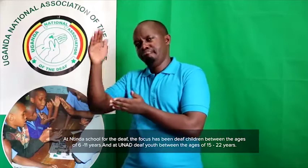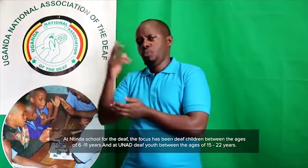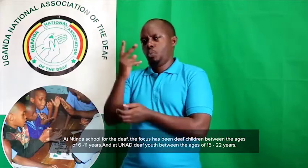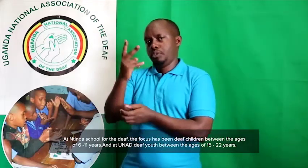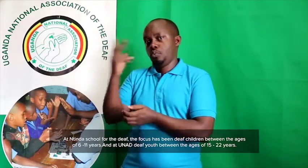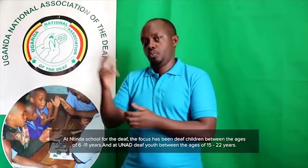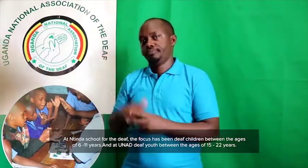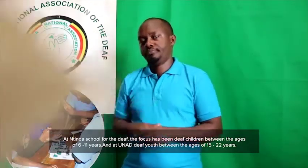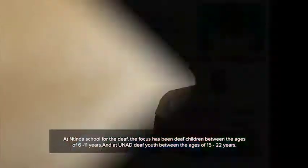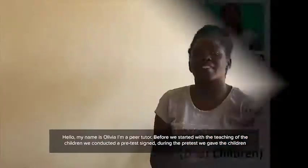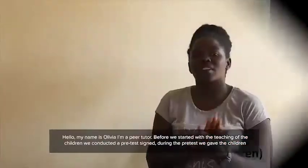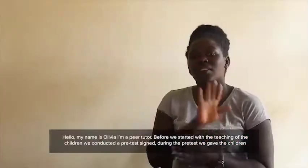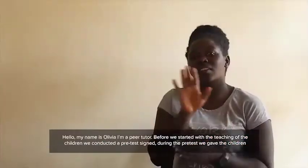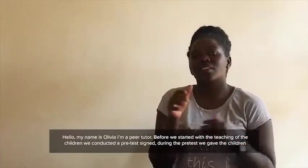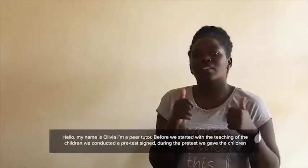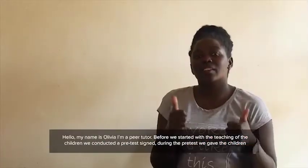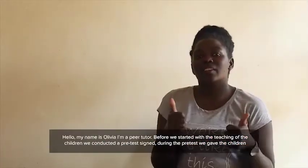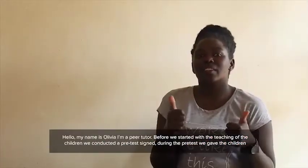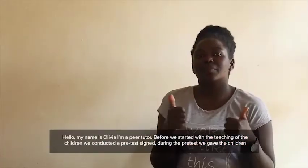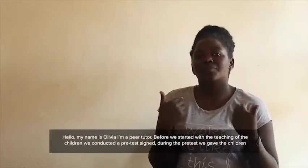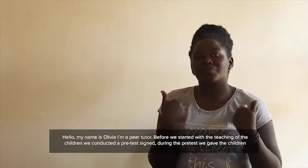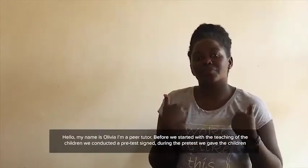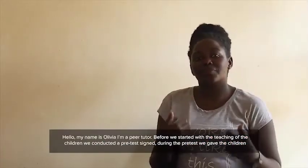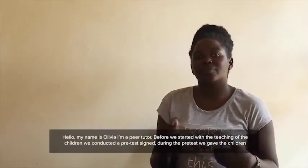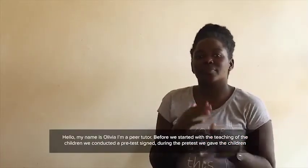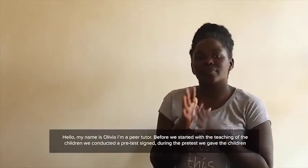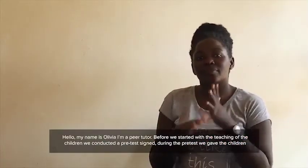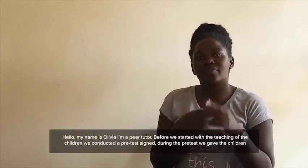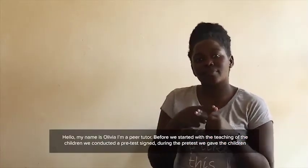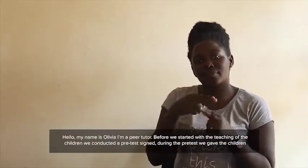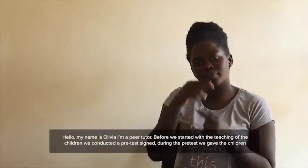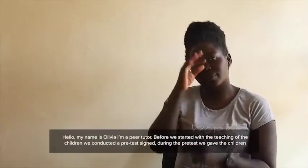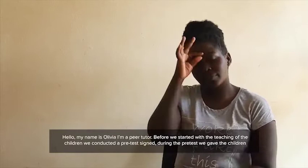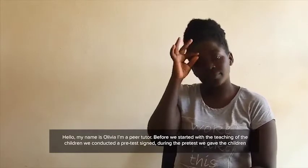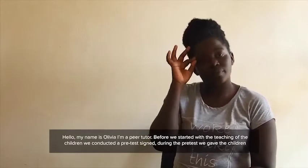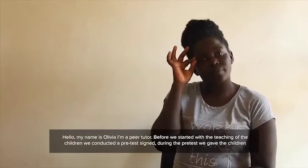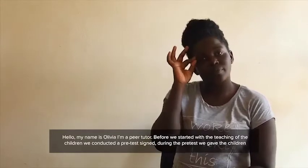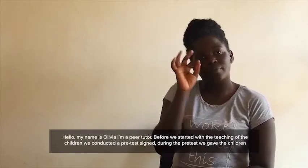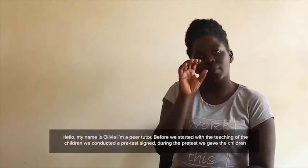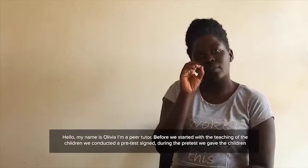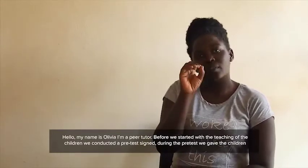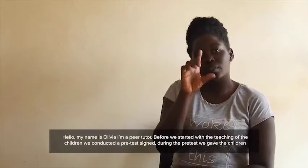22 years. Hello, my name is Olivia.